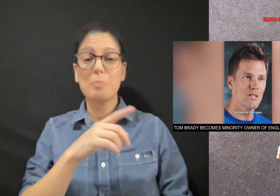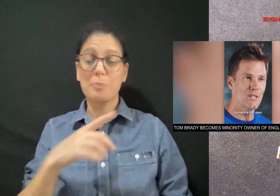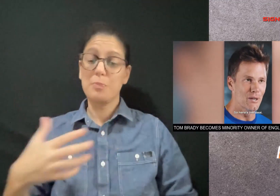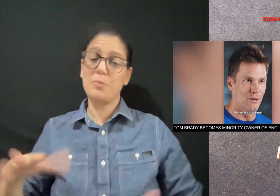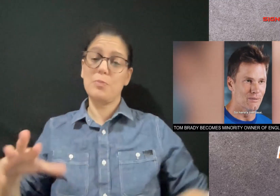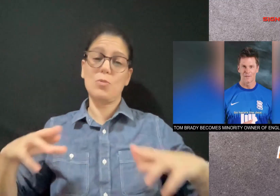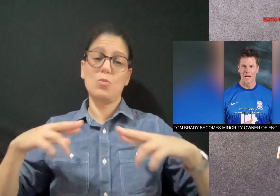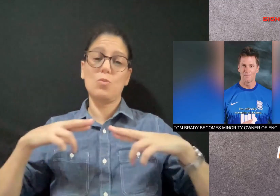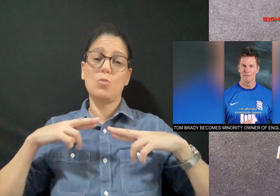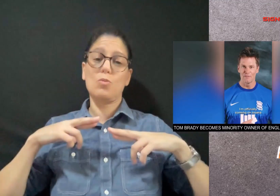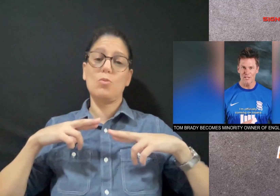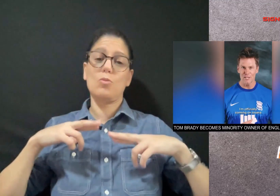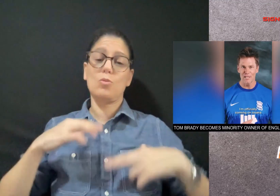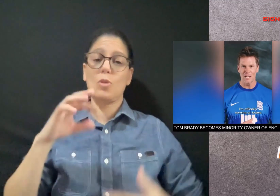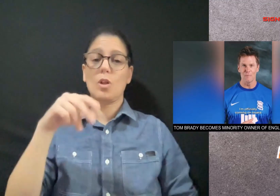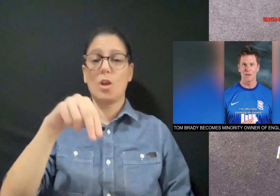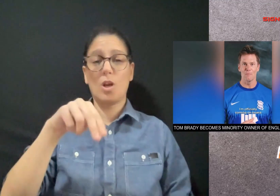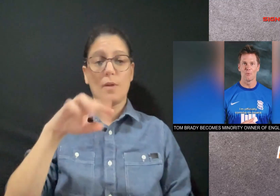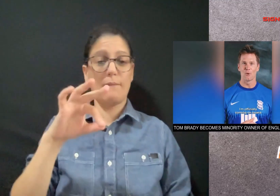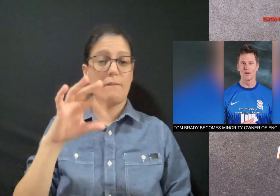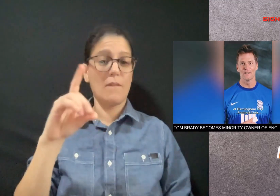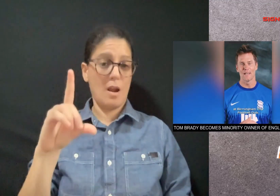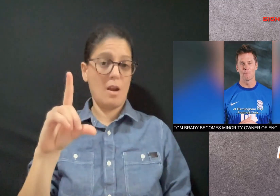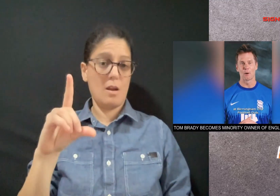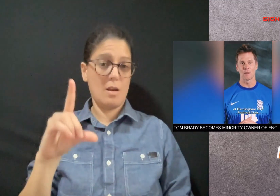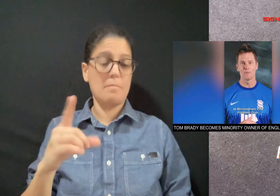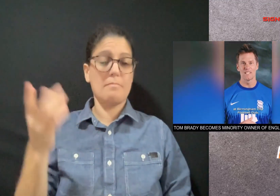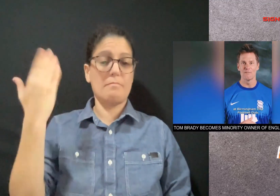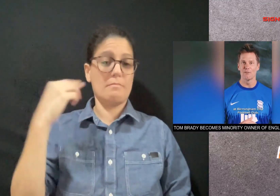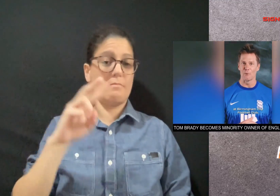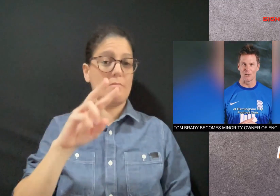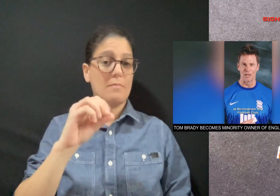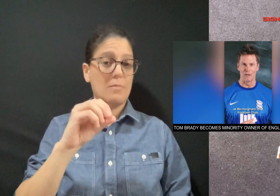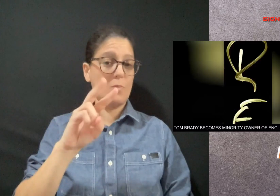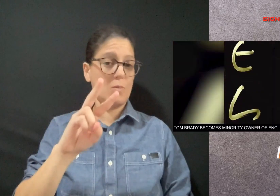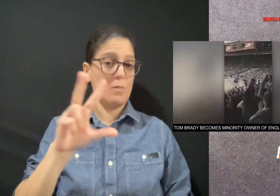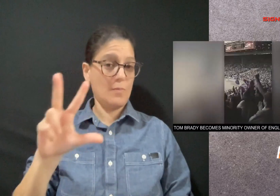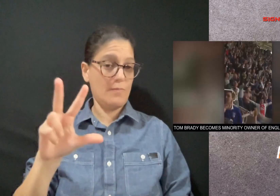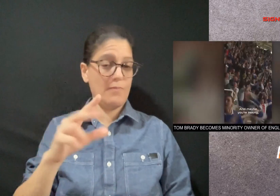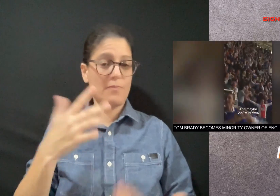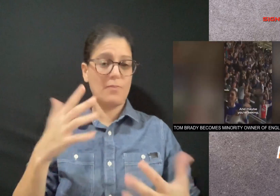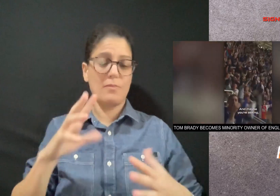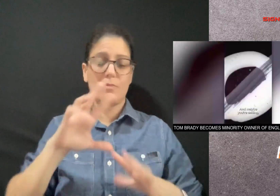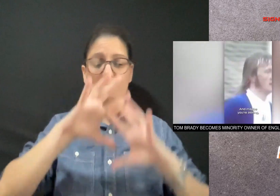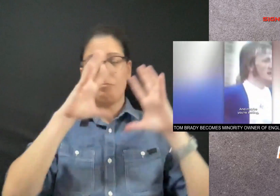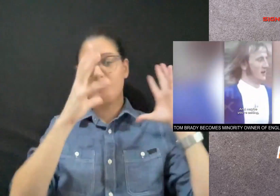Brady retired from the National Football League in 2023 after 23 seasons